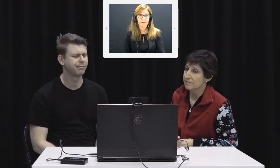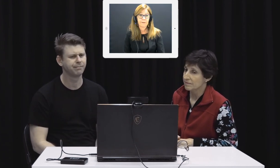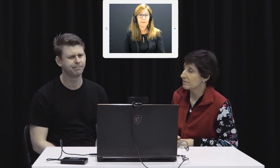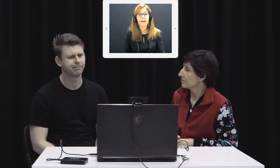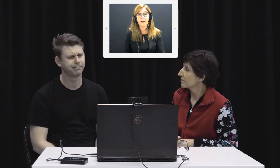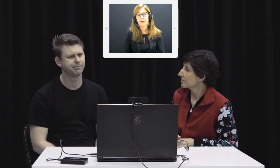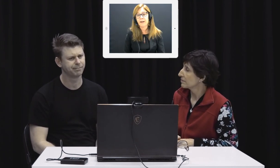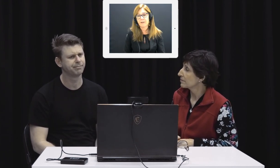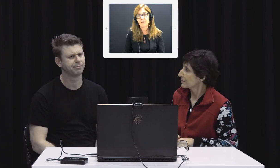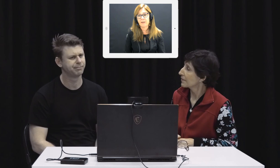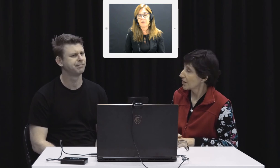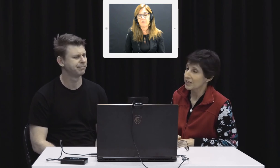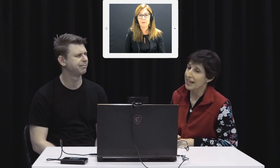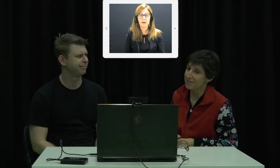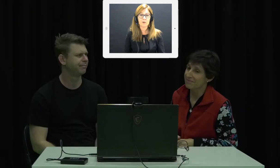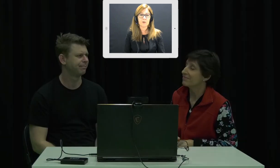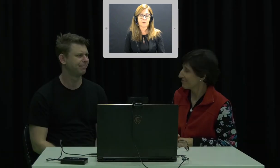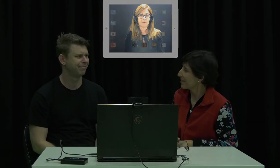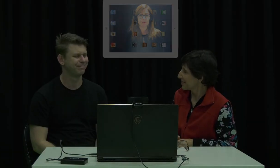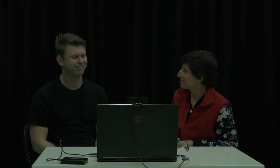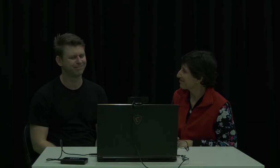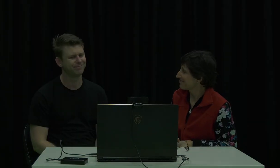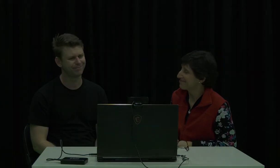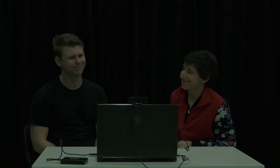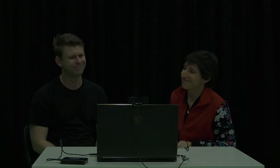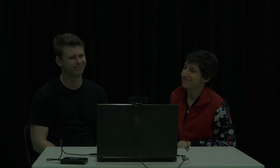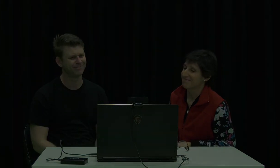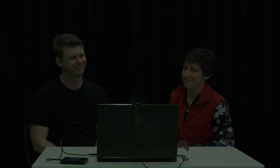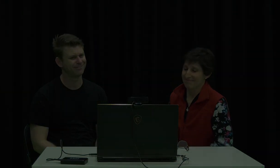Yeah, I've heard that. Thank you very much. Yeah. Okay, you.